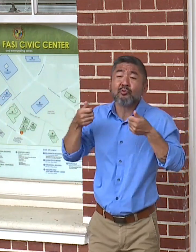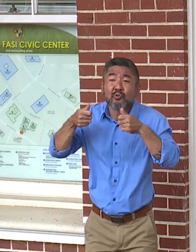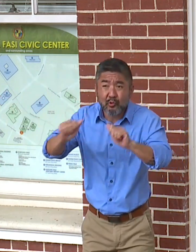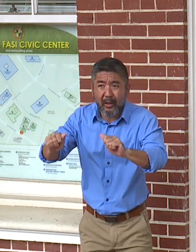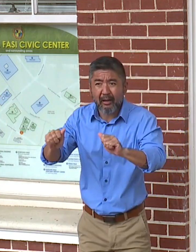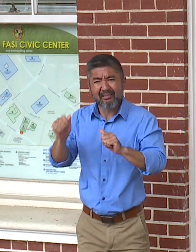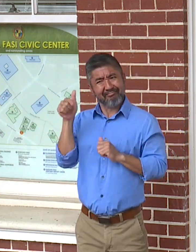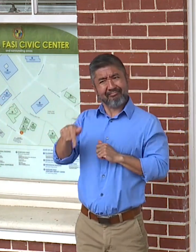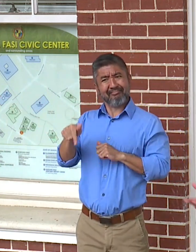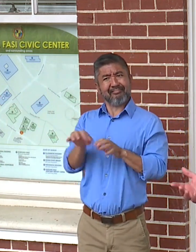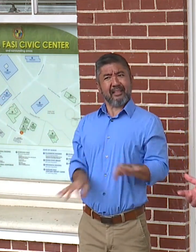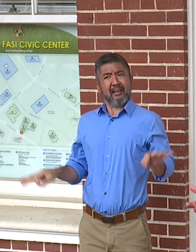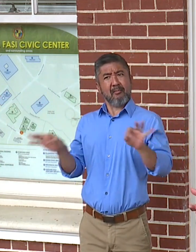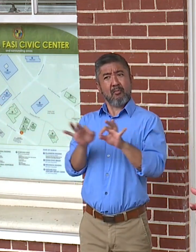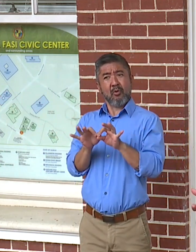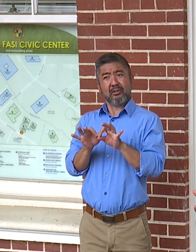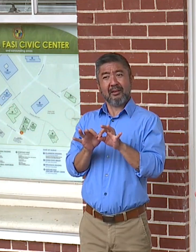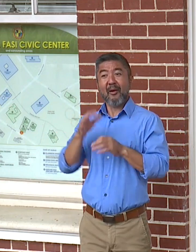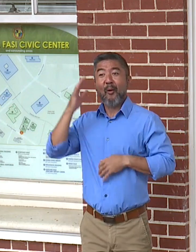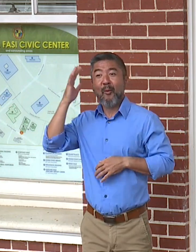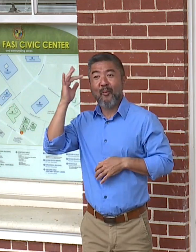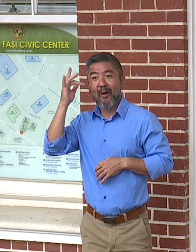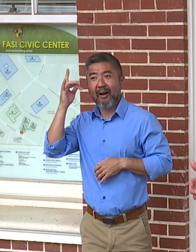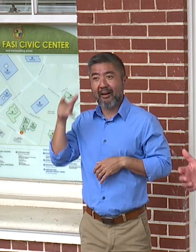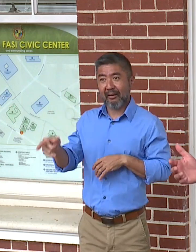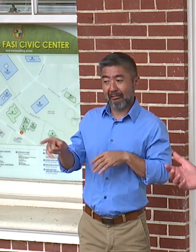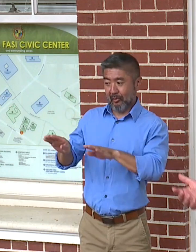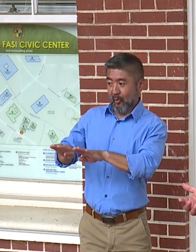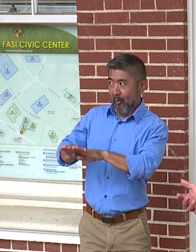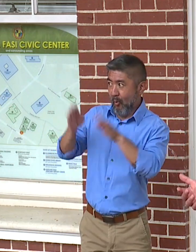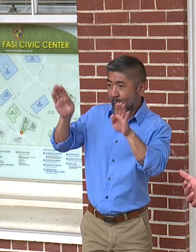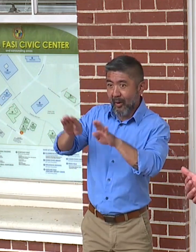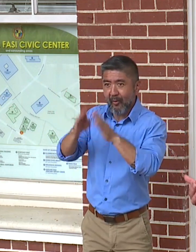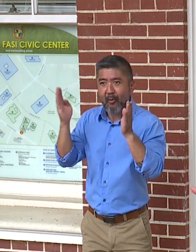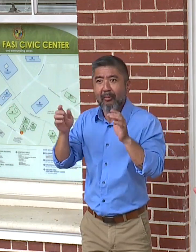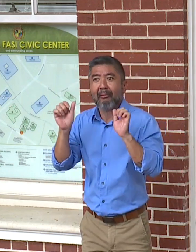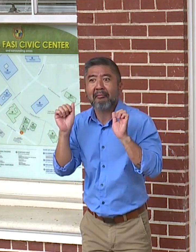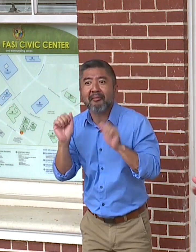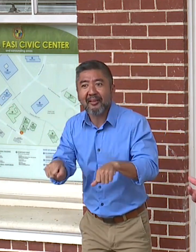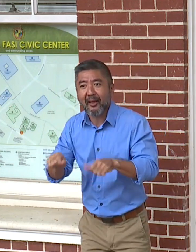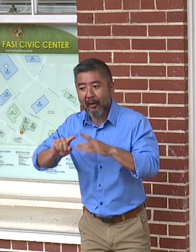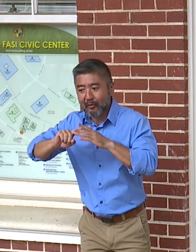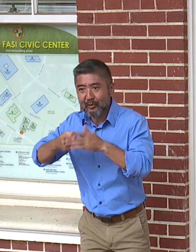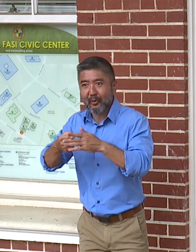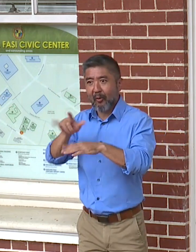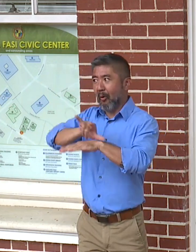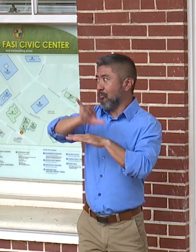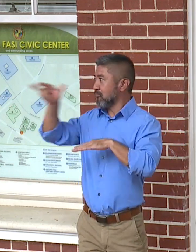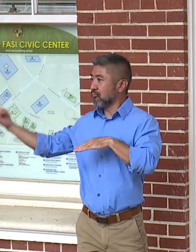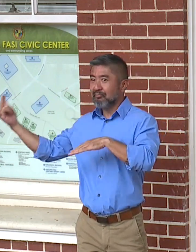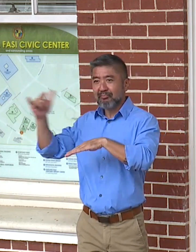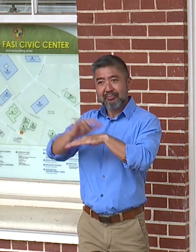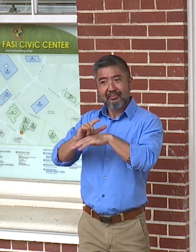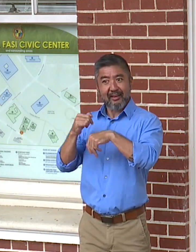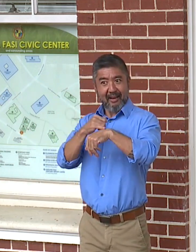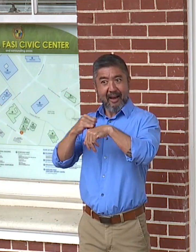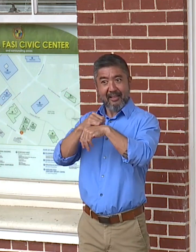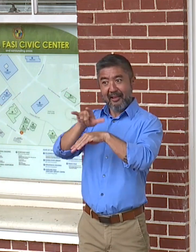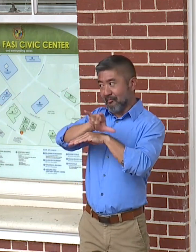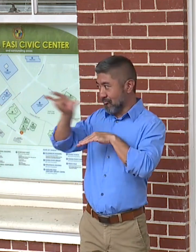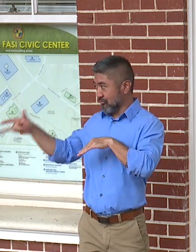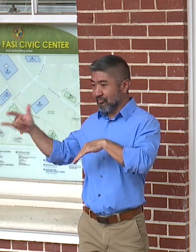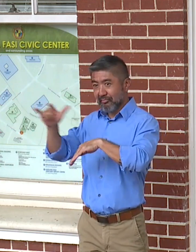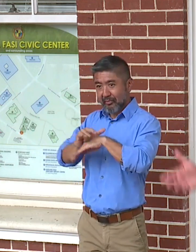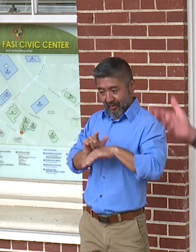we open up, we can travel again. We can travel in our island, at least to Maui and Kauai with a pre-travel test.